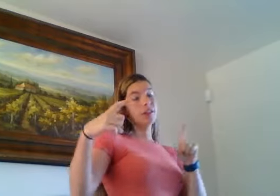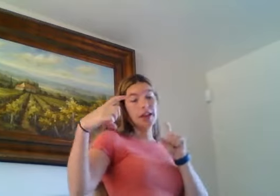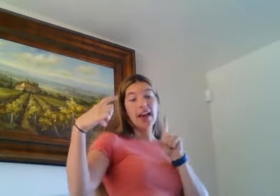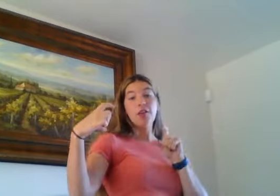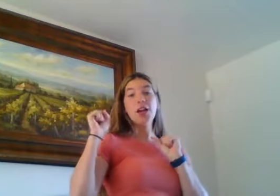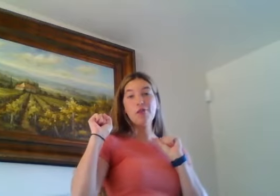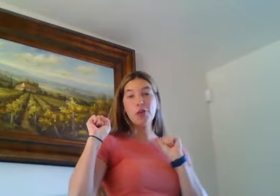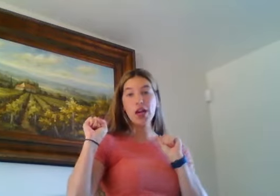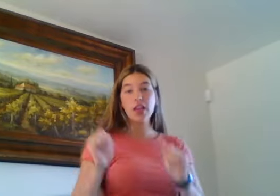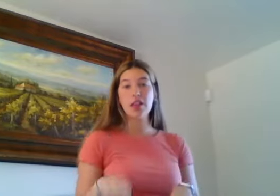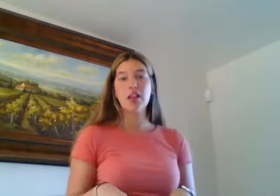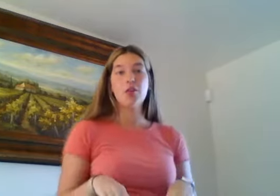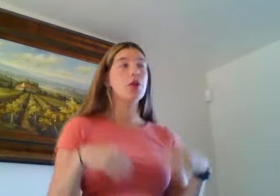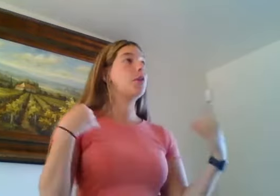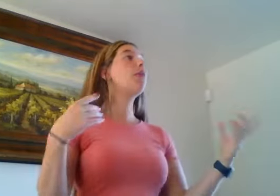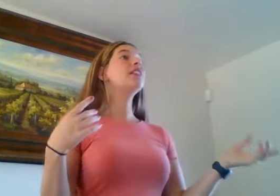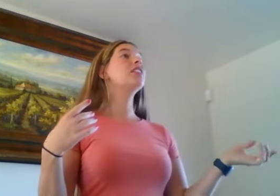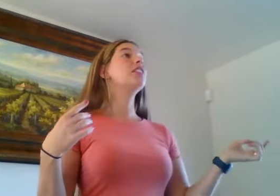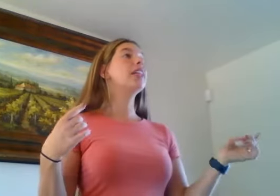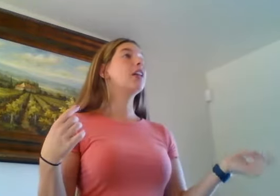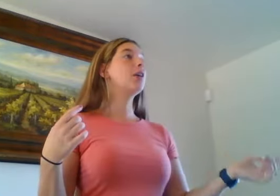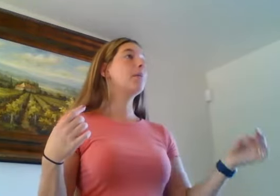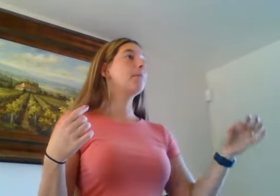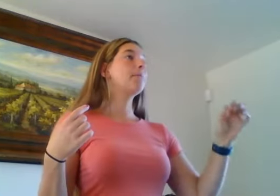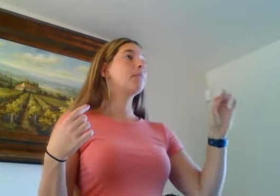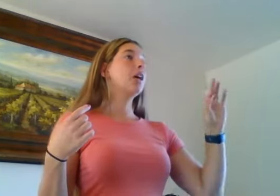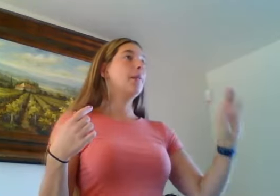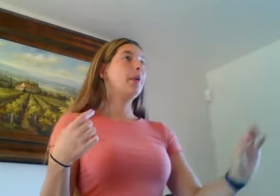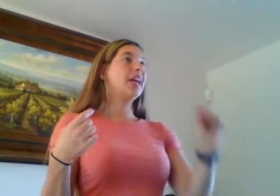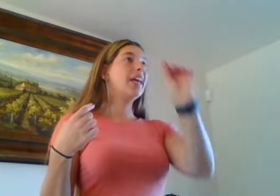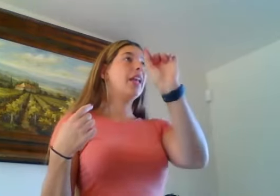area for it. We're gonna practice together. Begin.